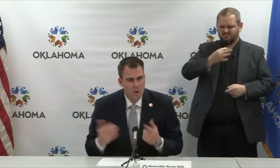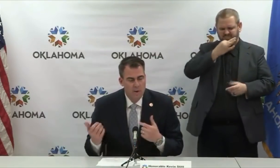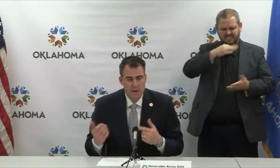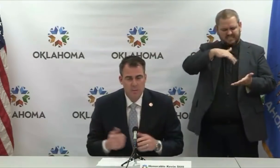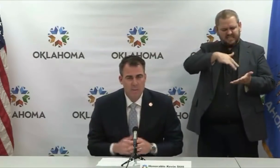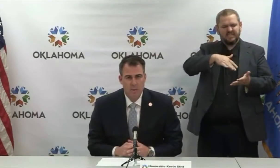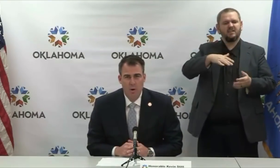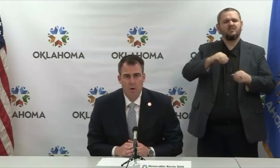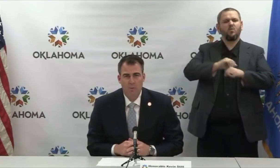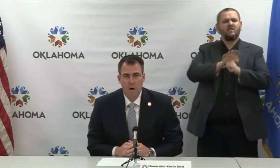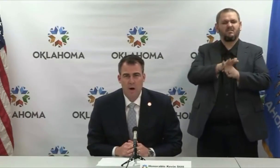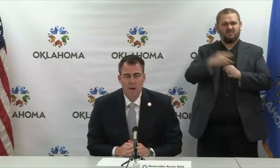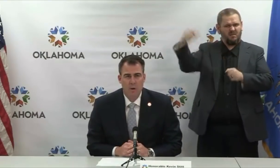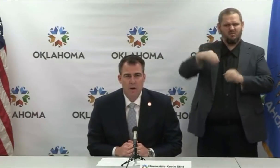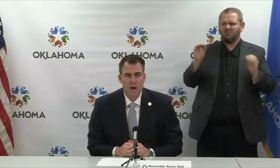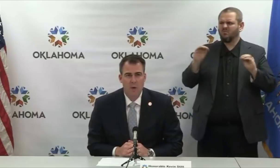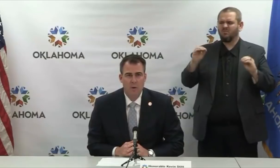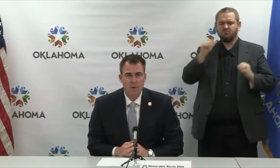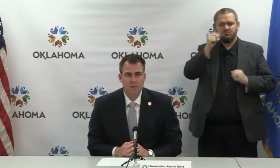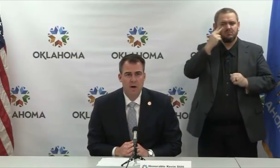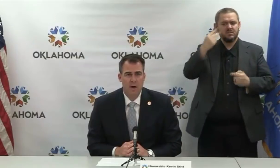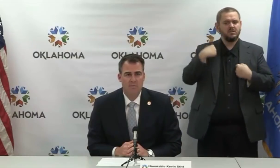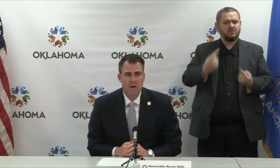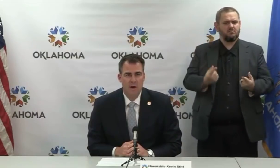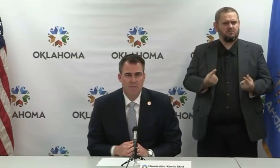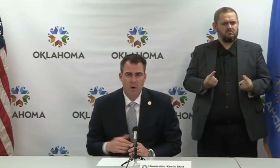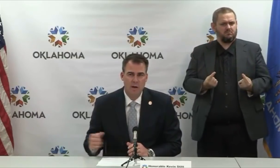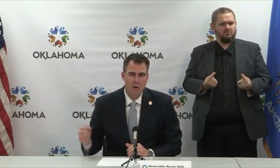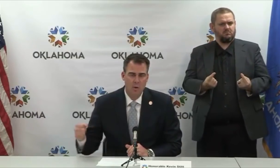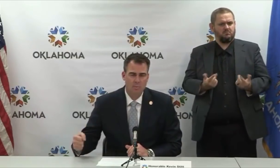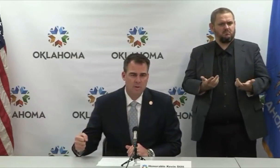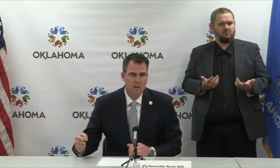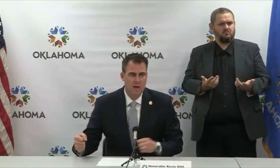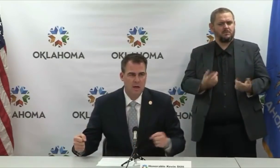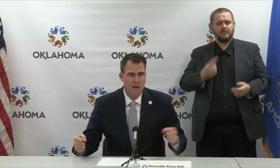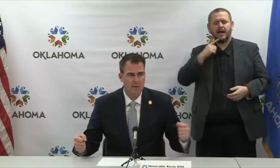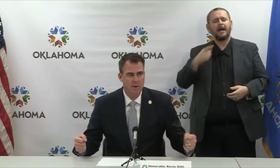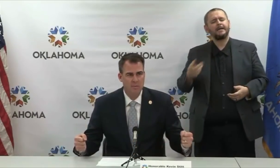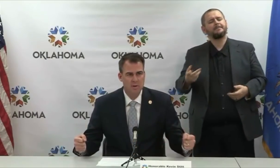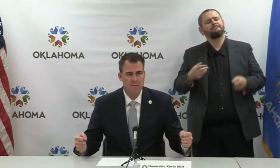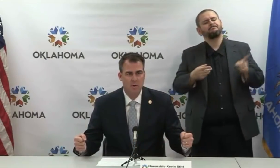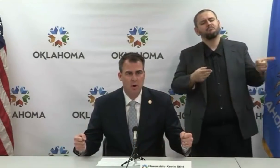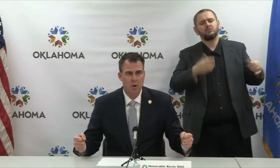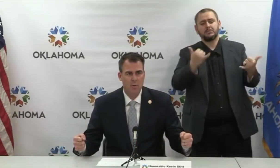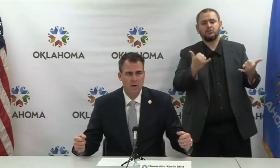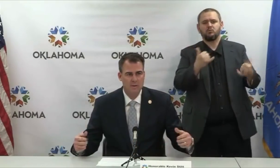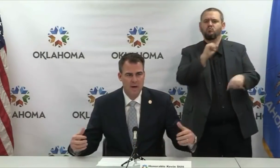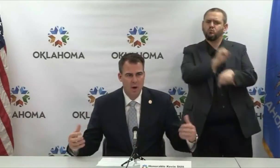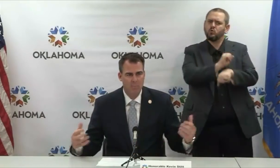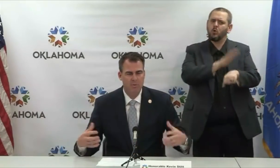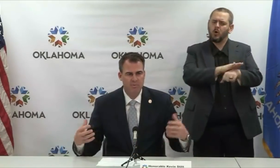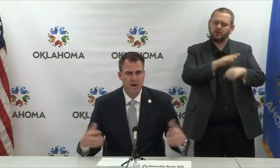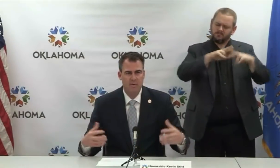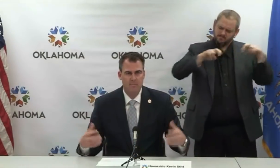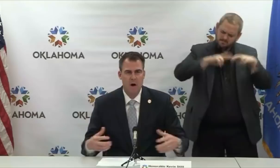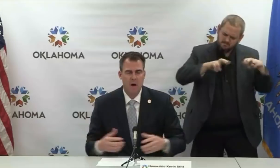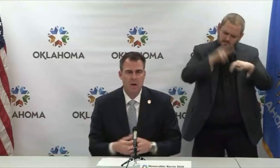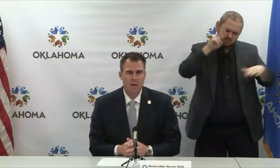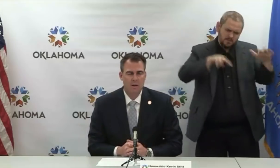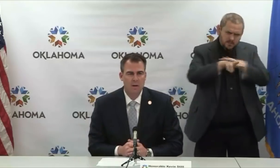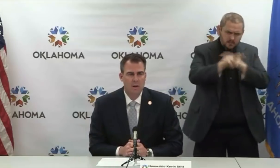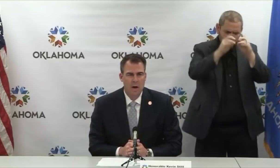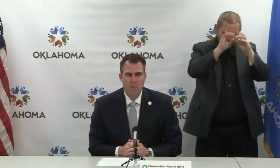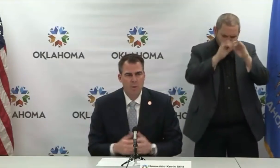You know, he's probably working on modeling right now. We also have – I've brought in Oklahoma State and the University of Oklahoma to help perfect the